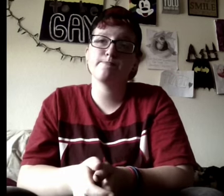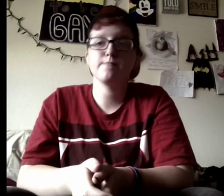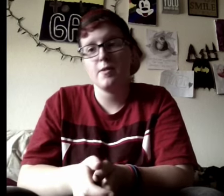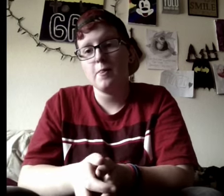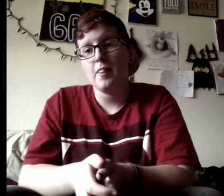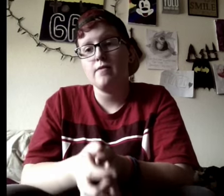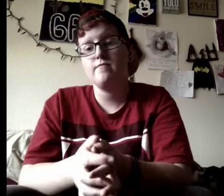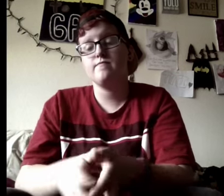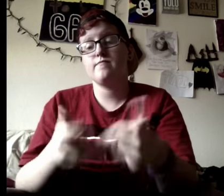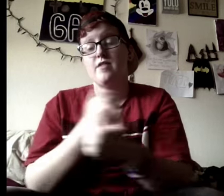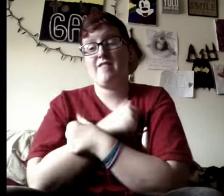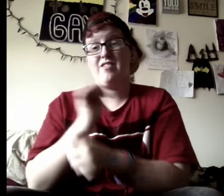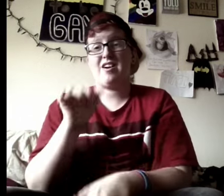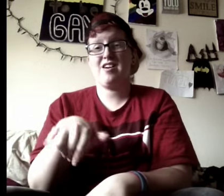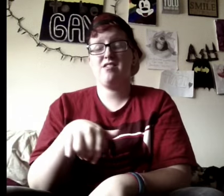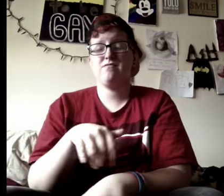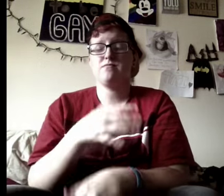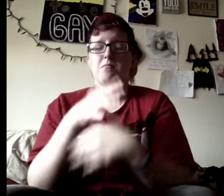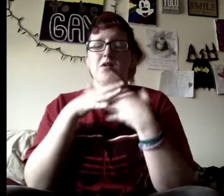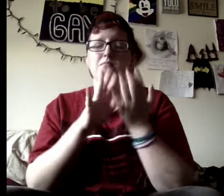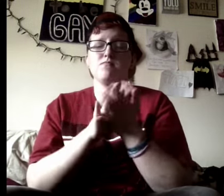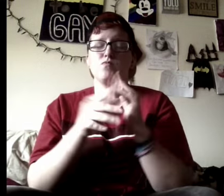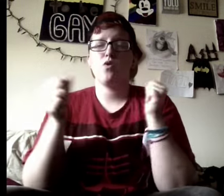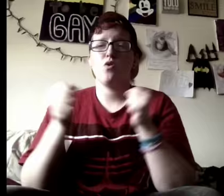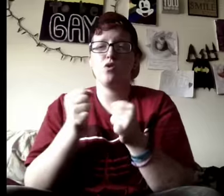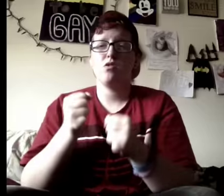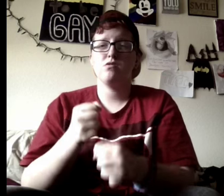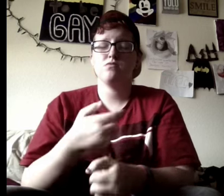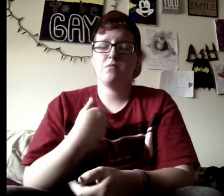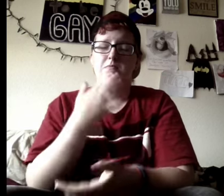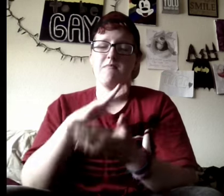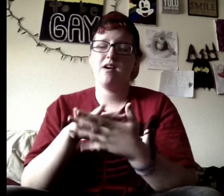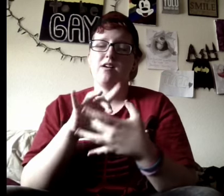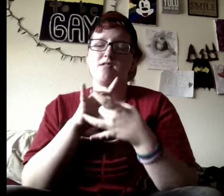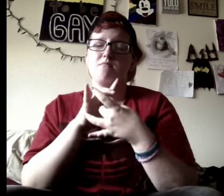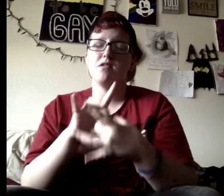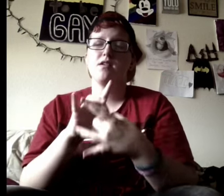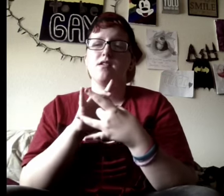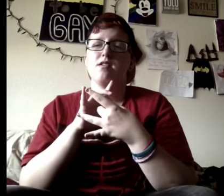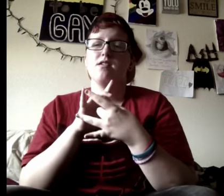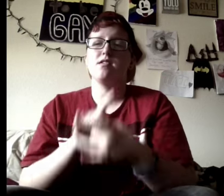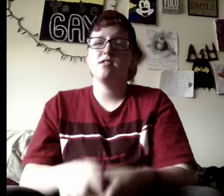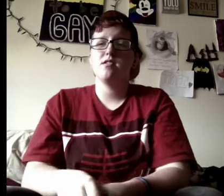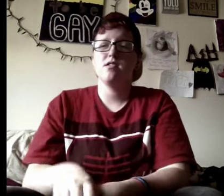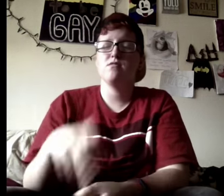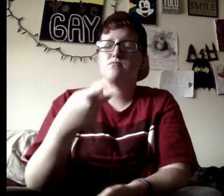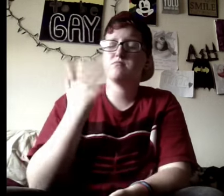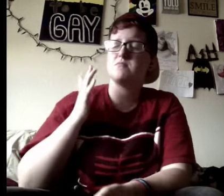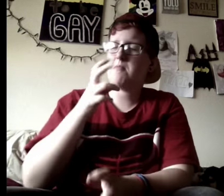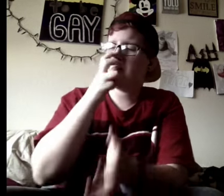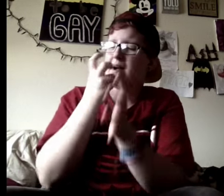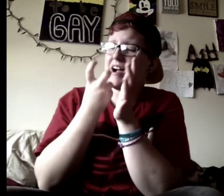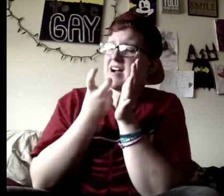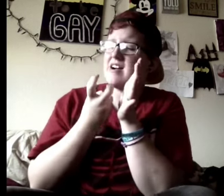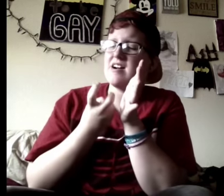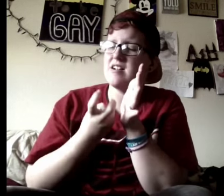Band you live like that blood, baby, now we got bad blood, you know we used to be mad